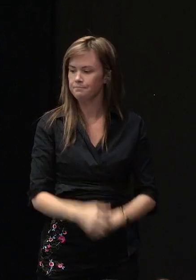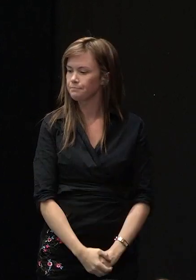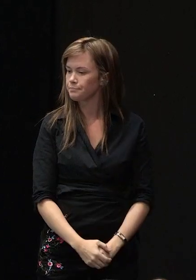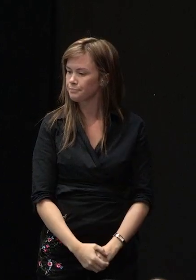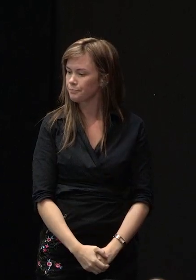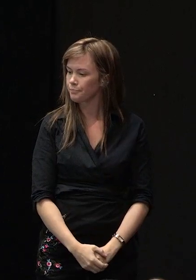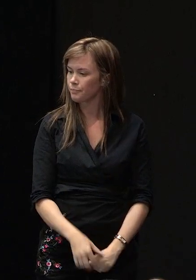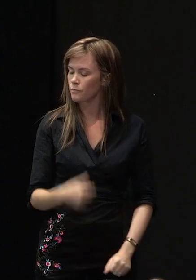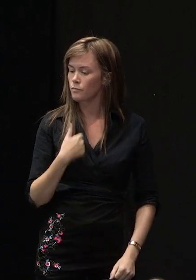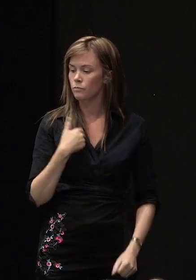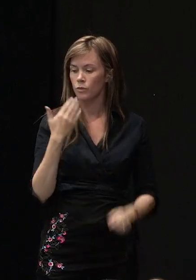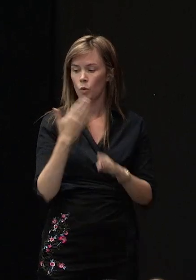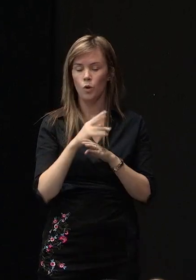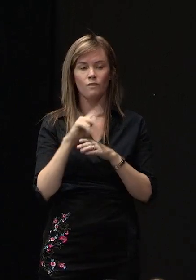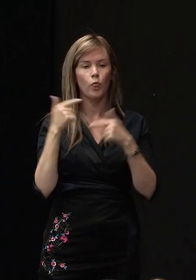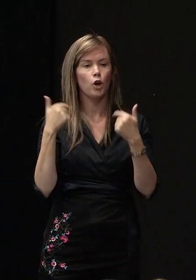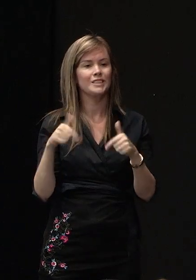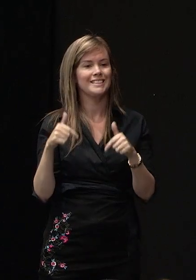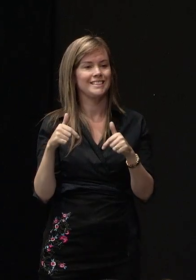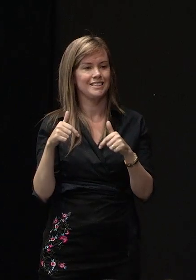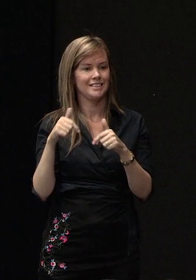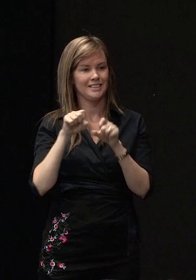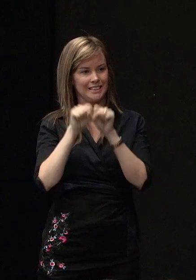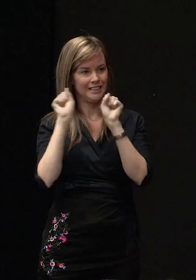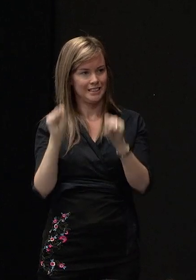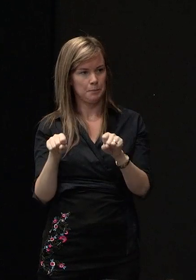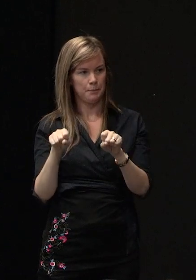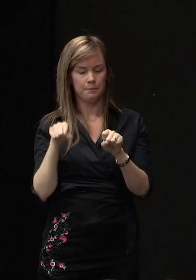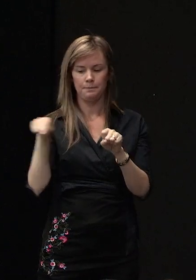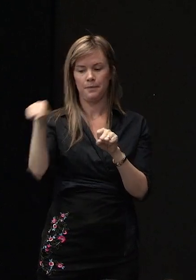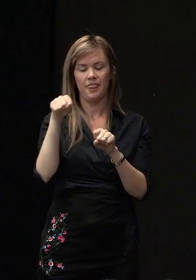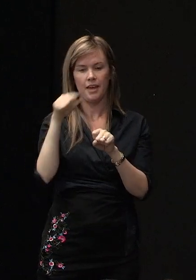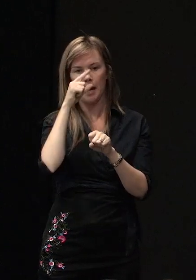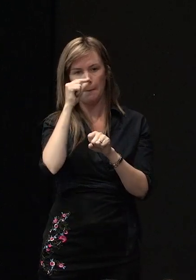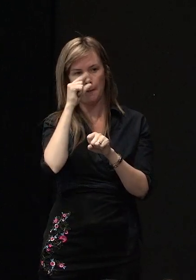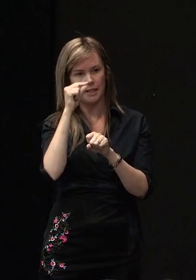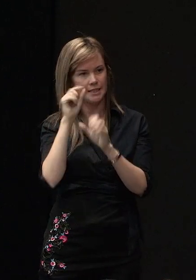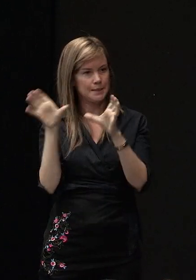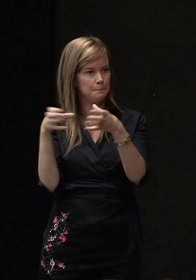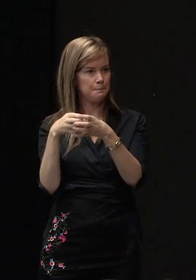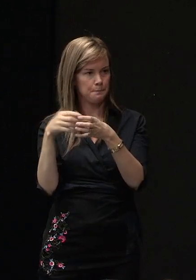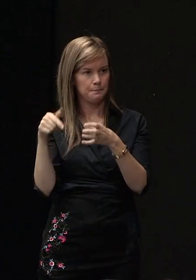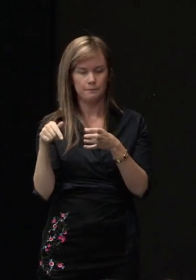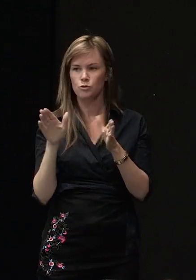I work for the consent system capability team. We're a small team of eight.